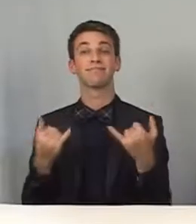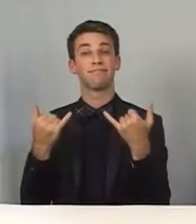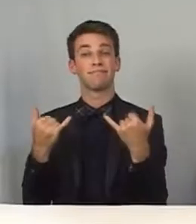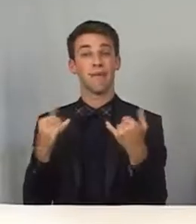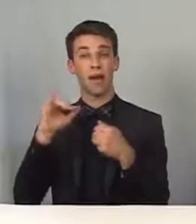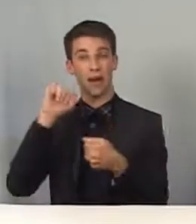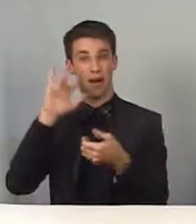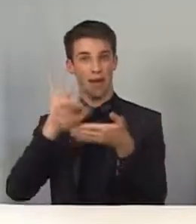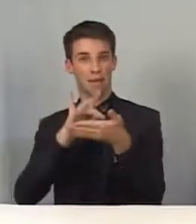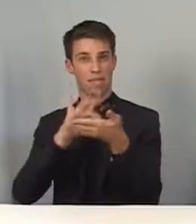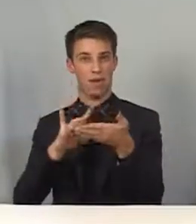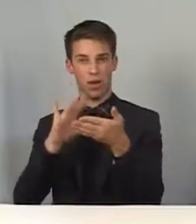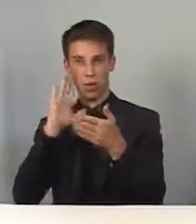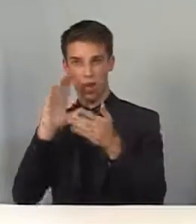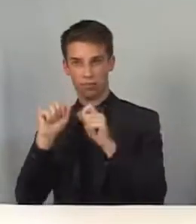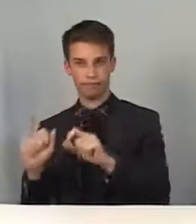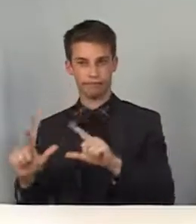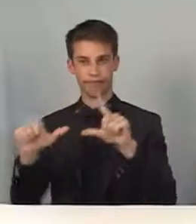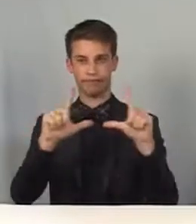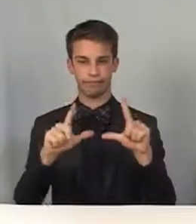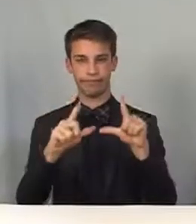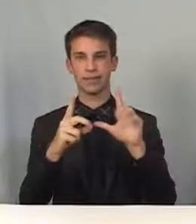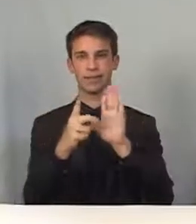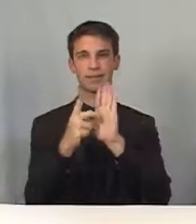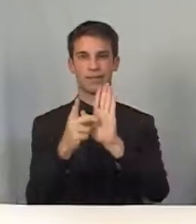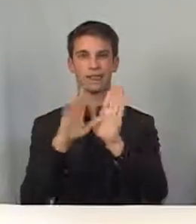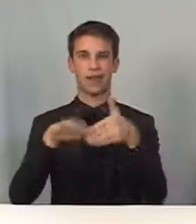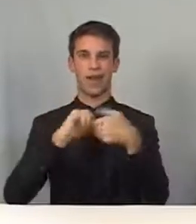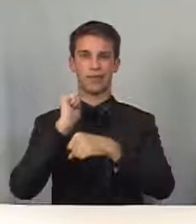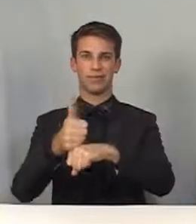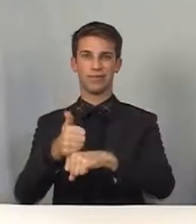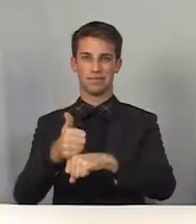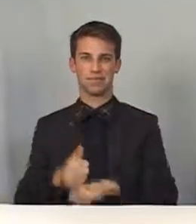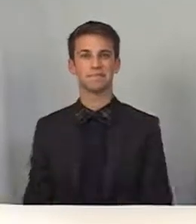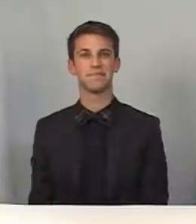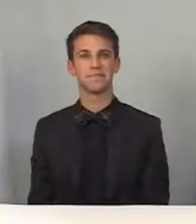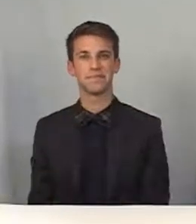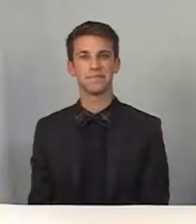show you a live demo of how to set up Guided Access on an iPad.